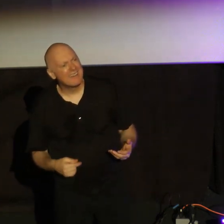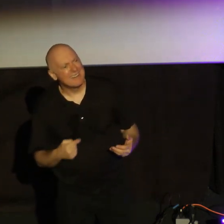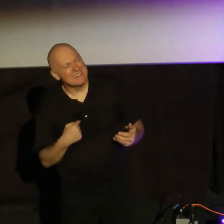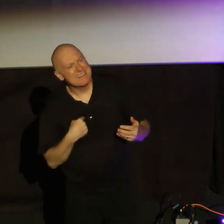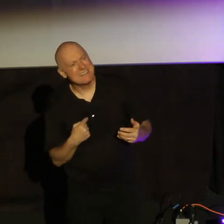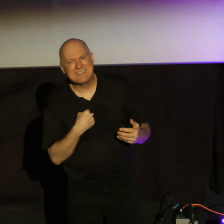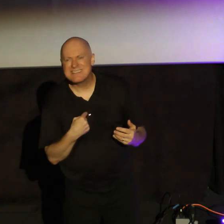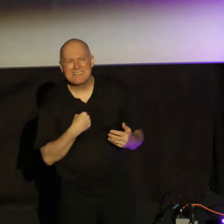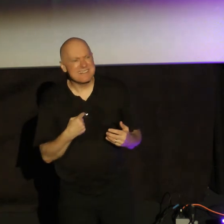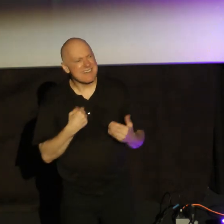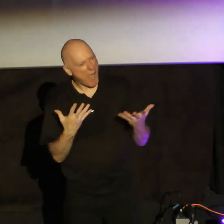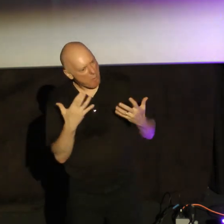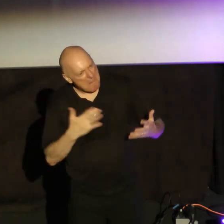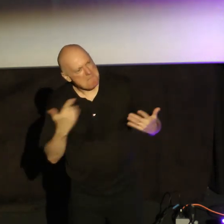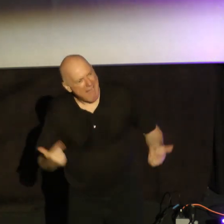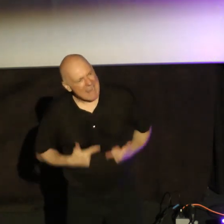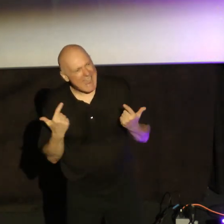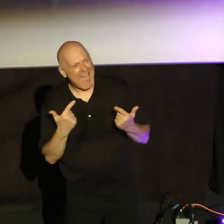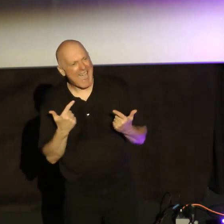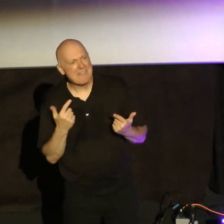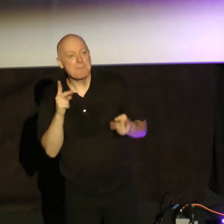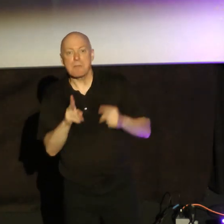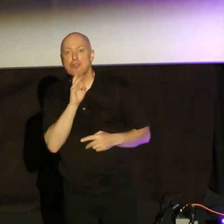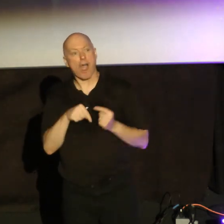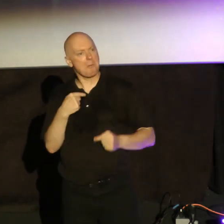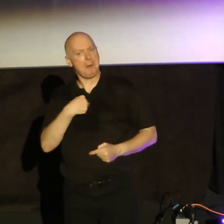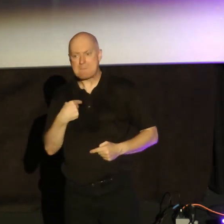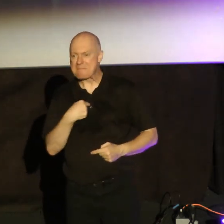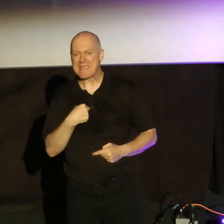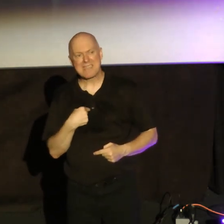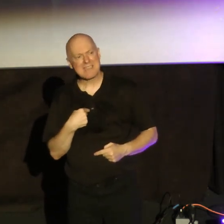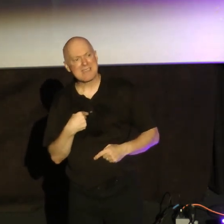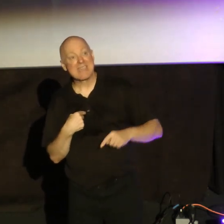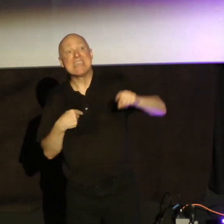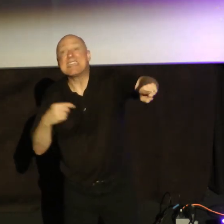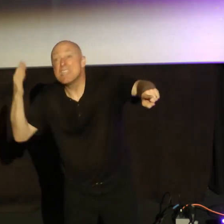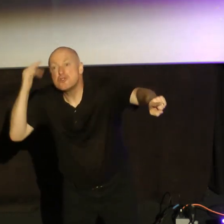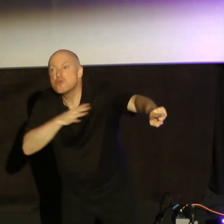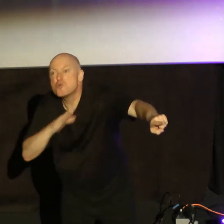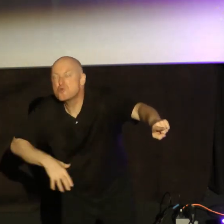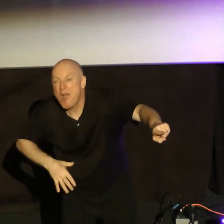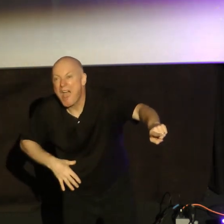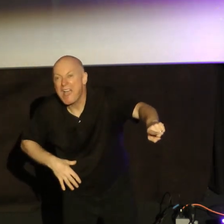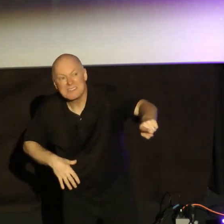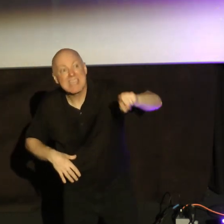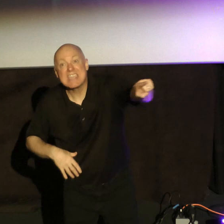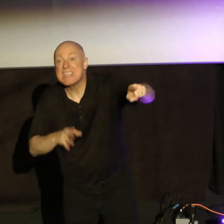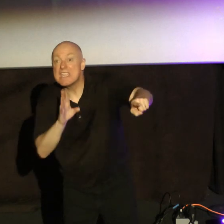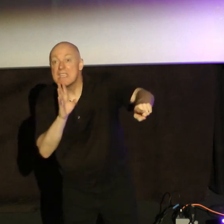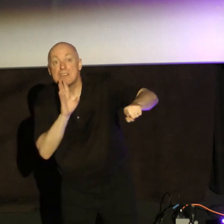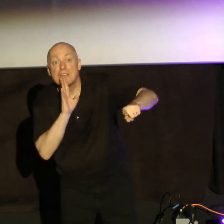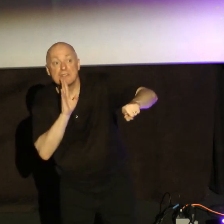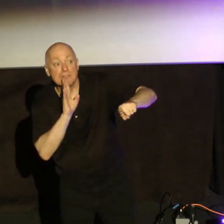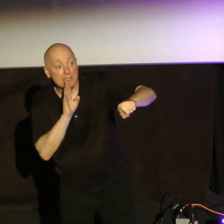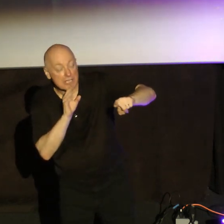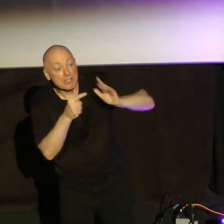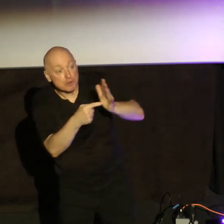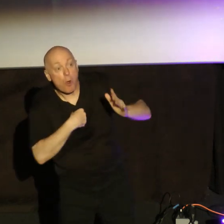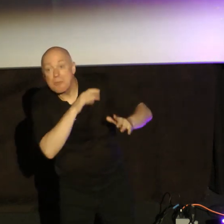life to be, when people talk of me, they're like, he knew Christ. He pointed me to Christ. He showed me Christ. His life was